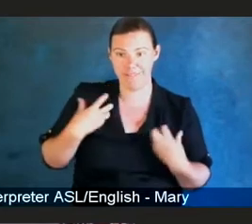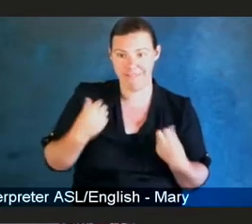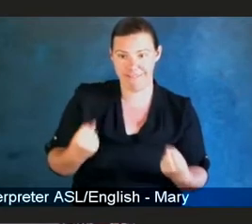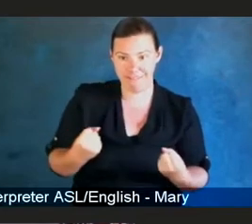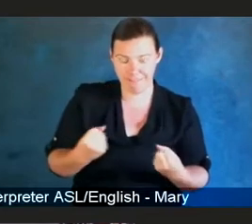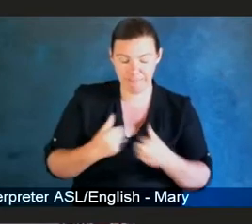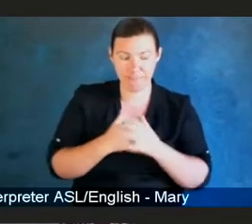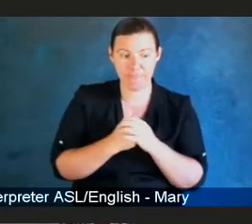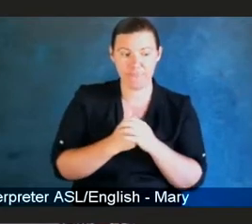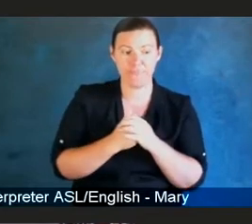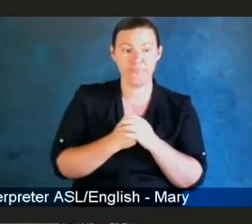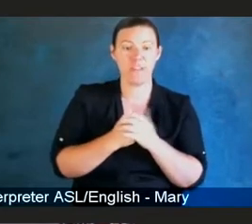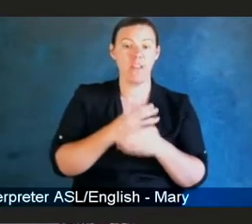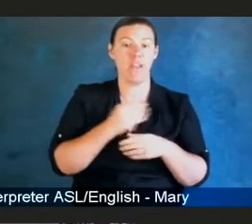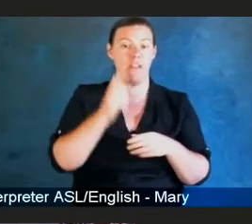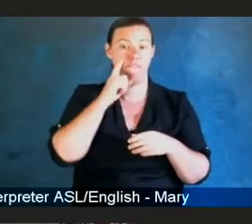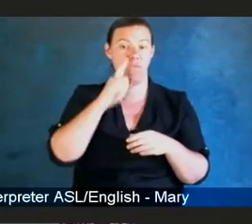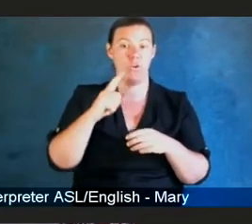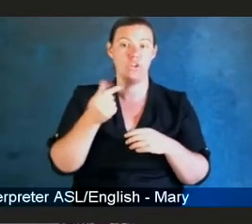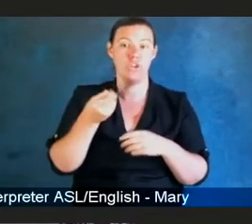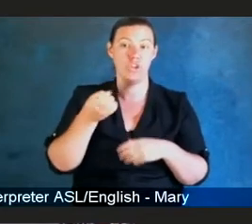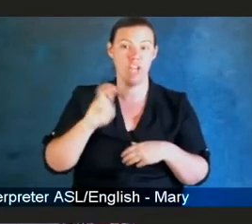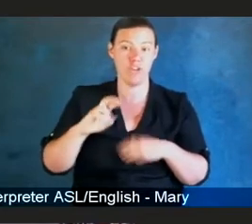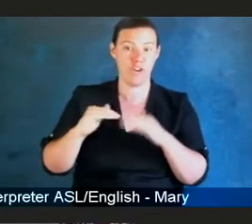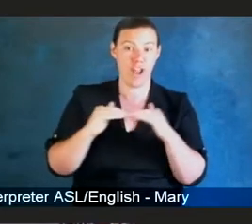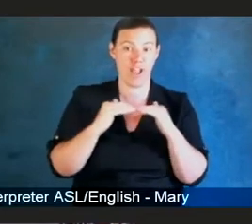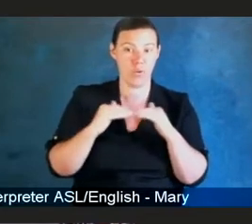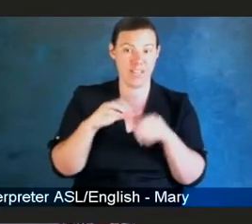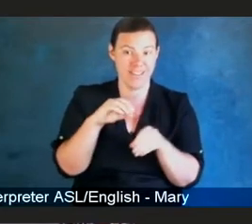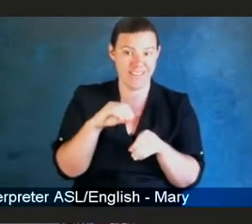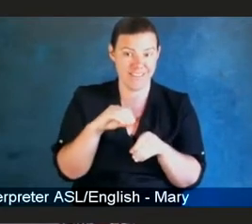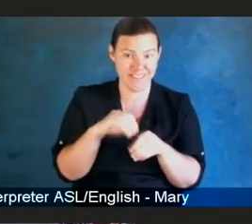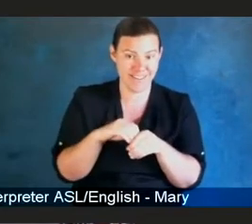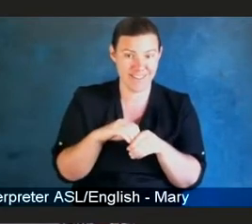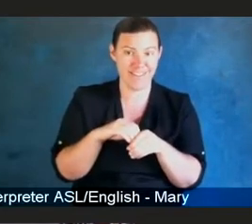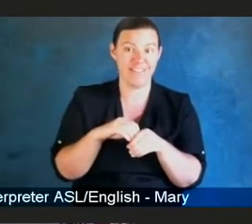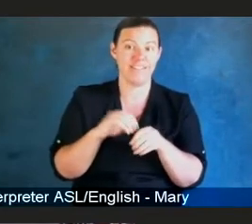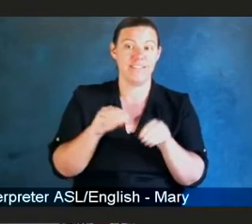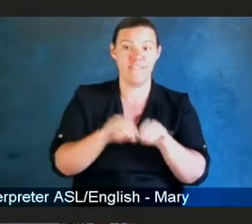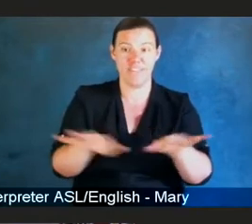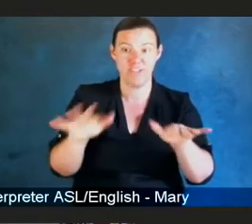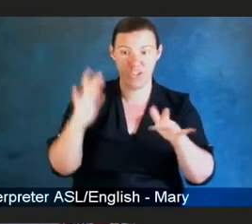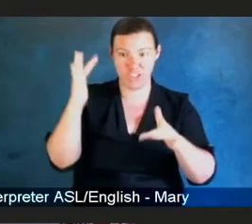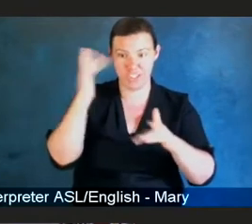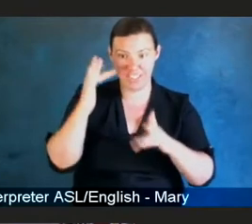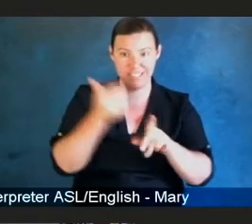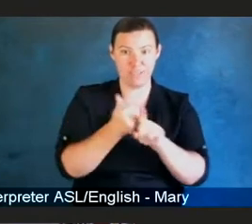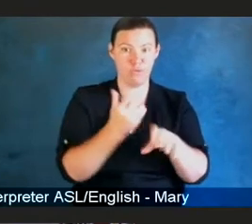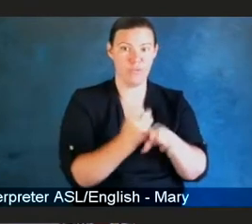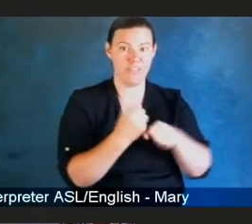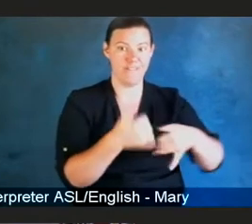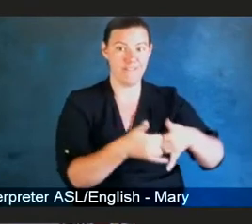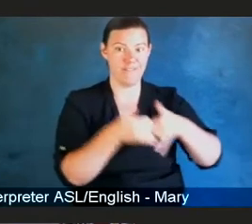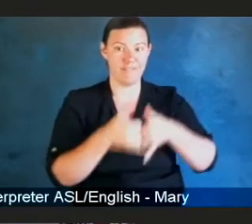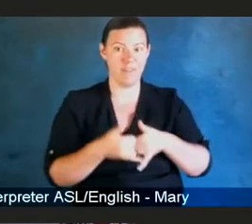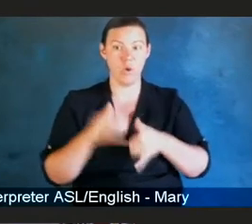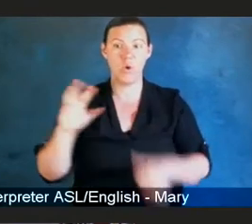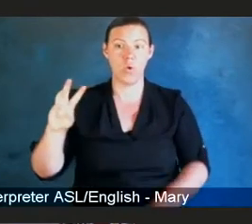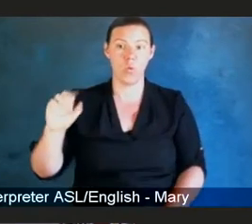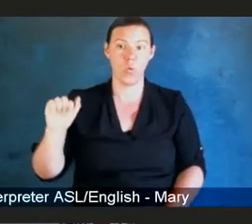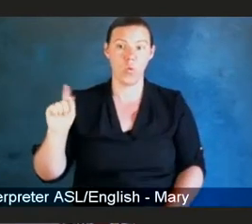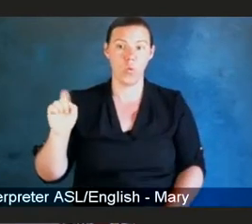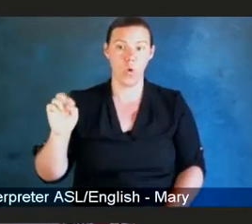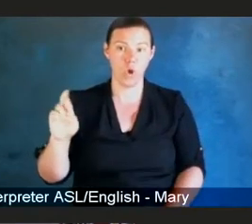gender equity in the field of infectious diseases, he was a recipient of the 2020 Walter E. Stamm Mentor Award.